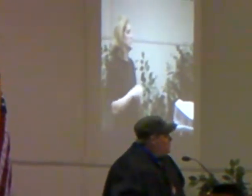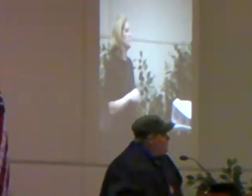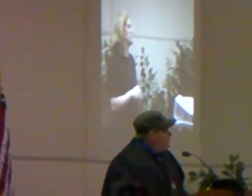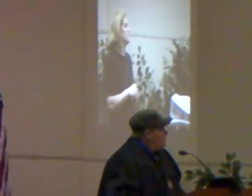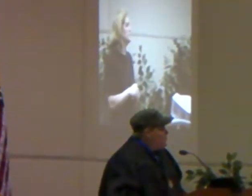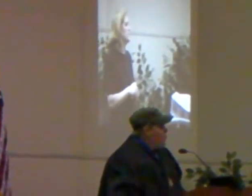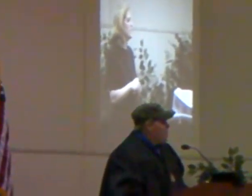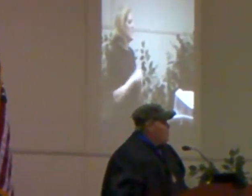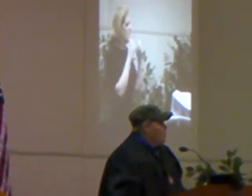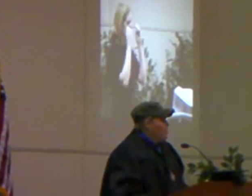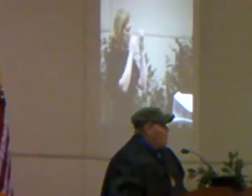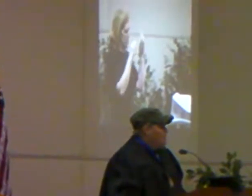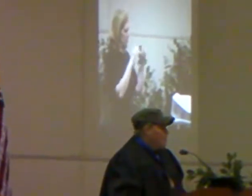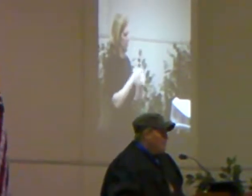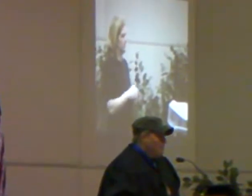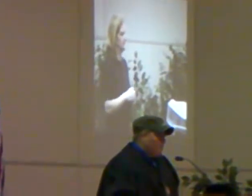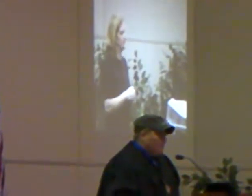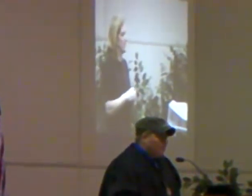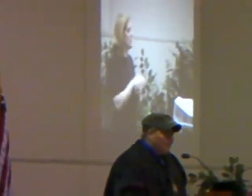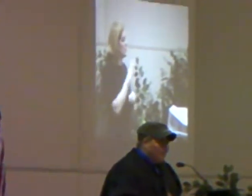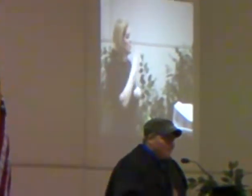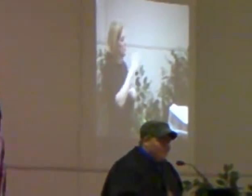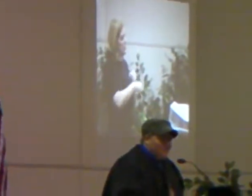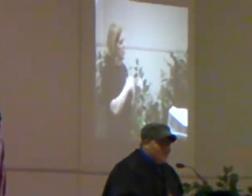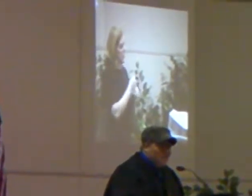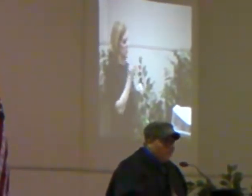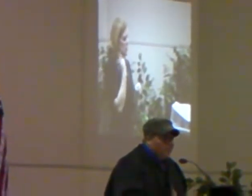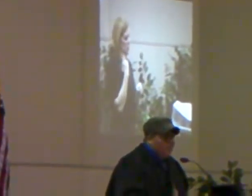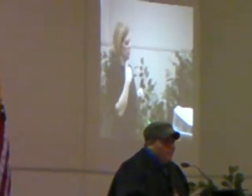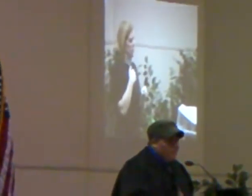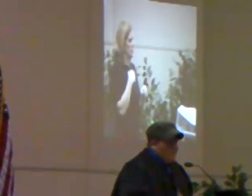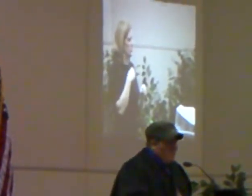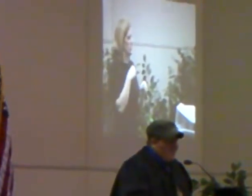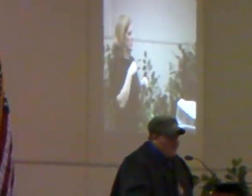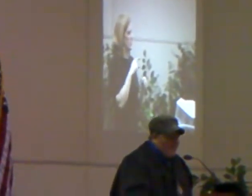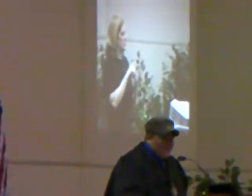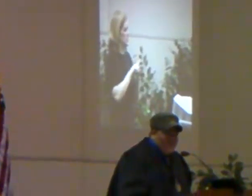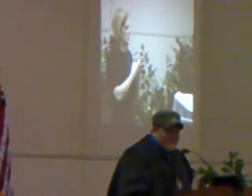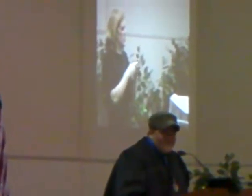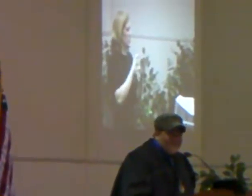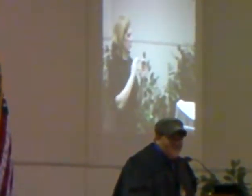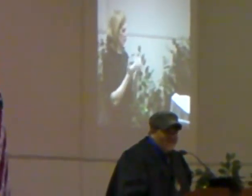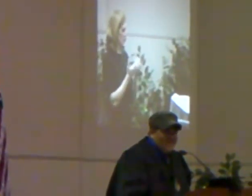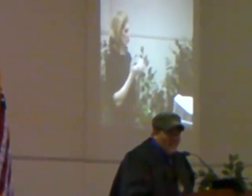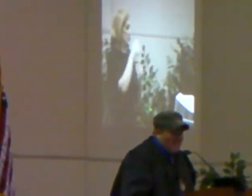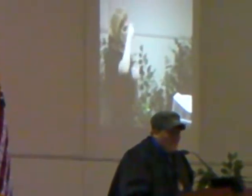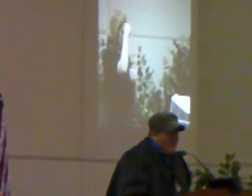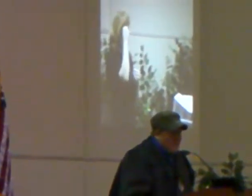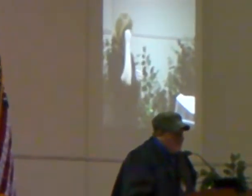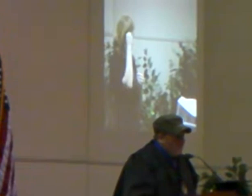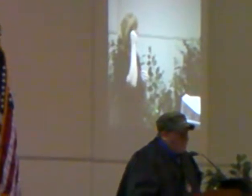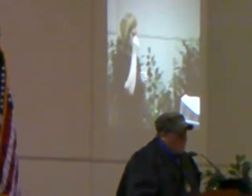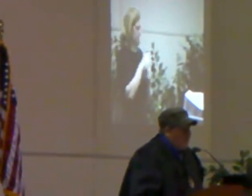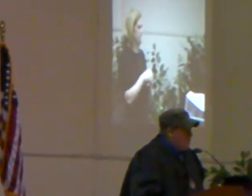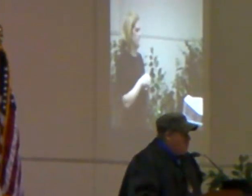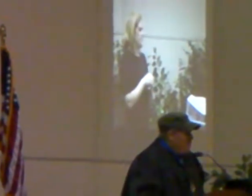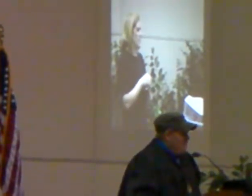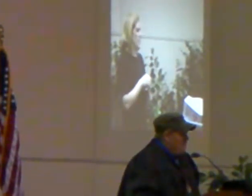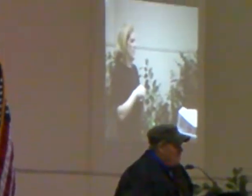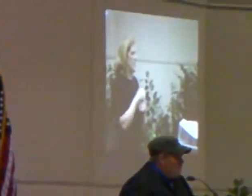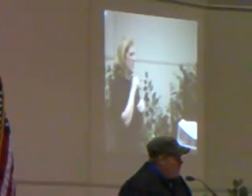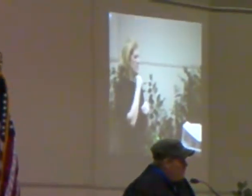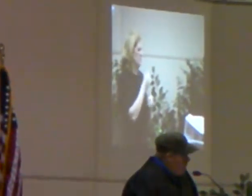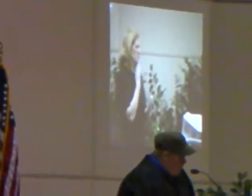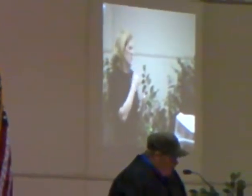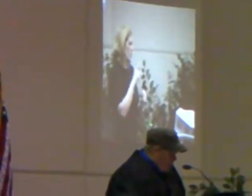Educate? Well, four years ago, I started classes in the summer. If anyone knows summer classes, not a good time to start, but it was